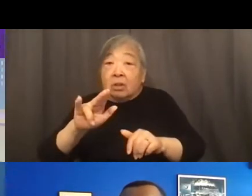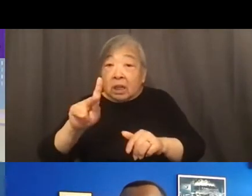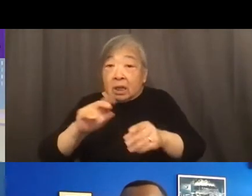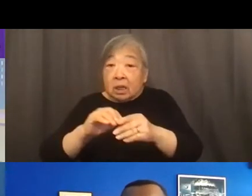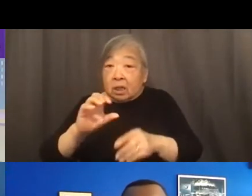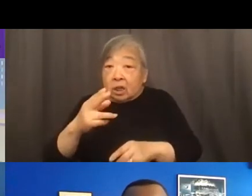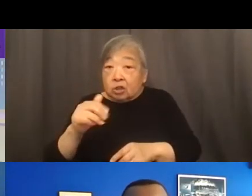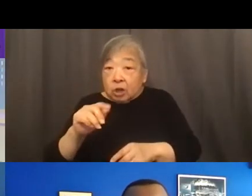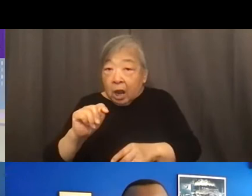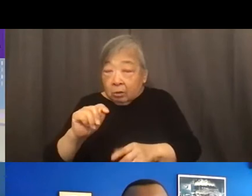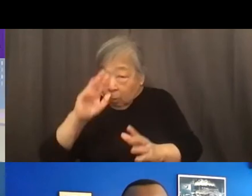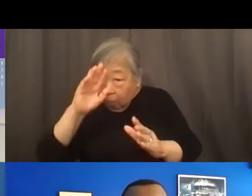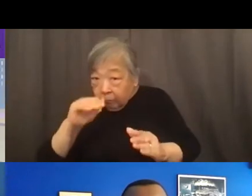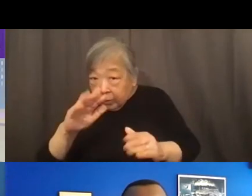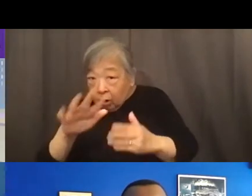everybody can see it